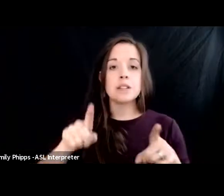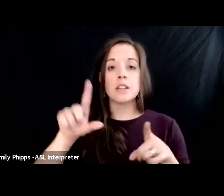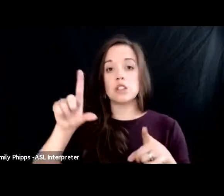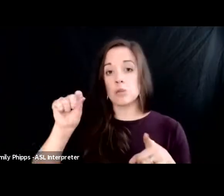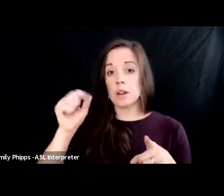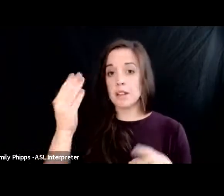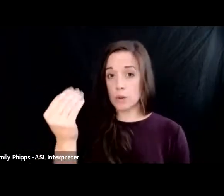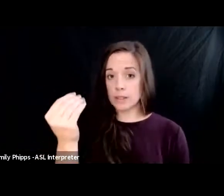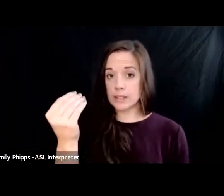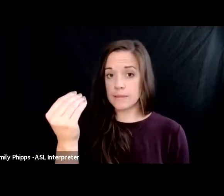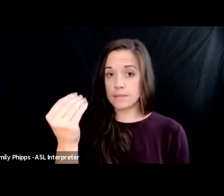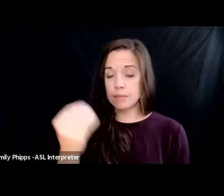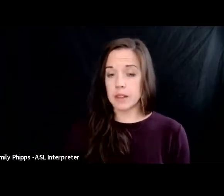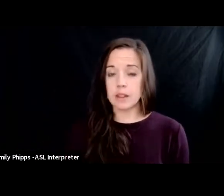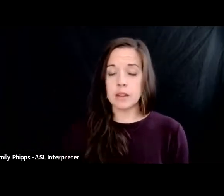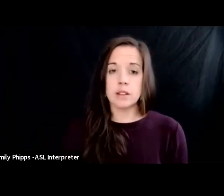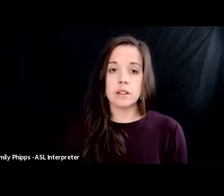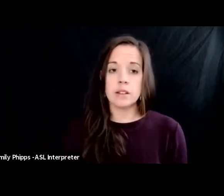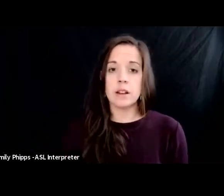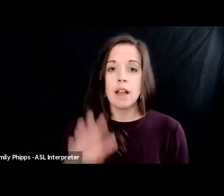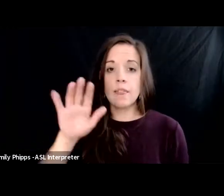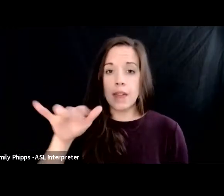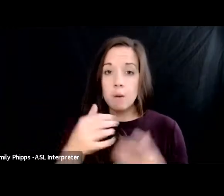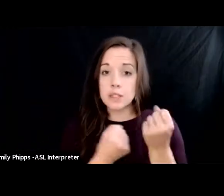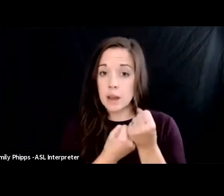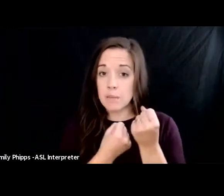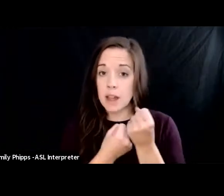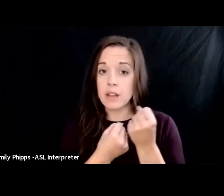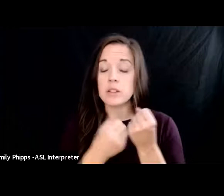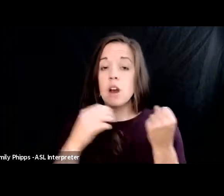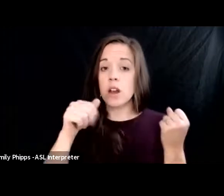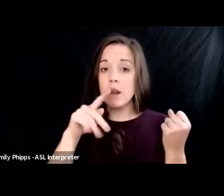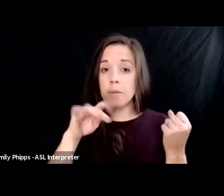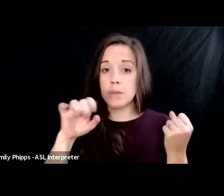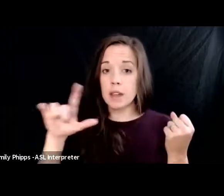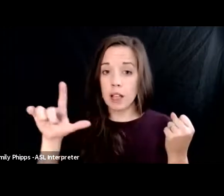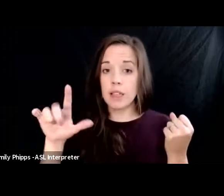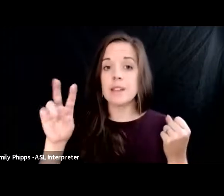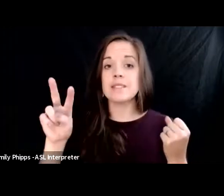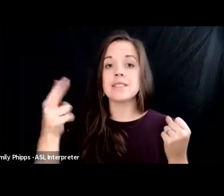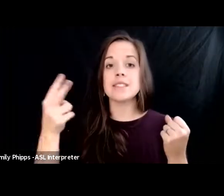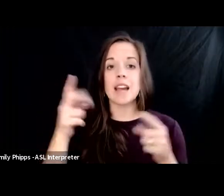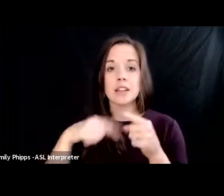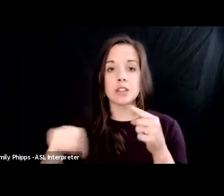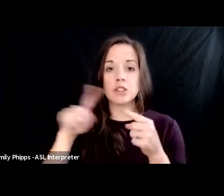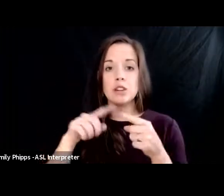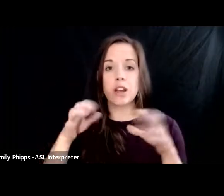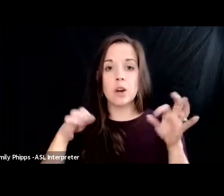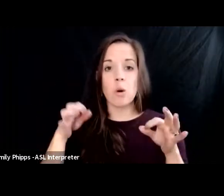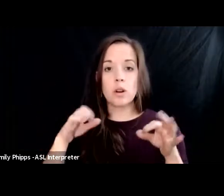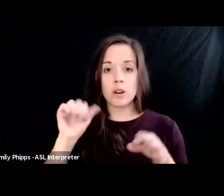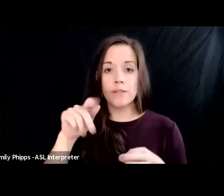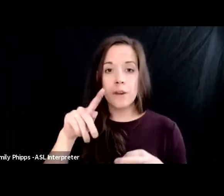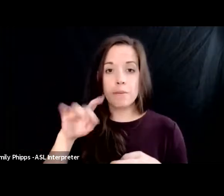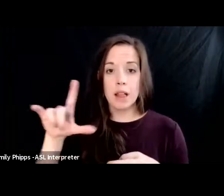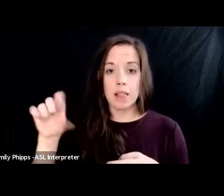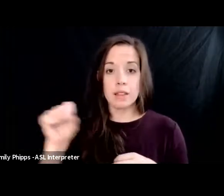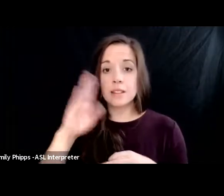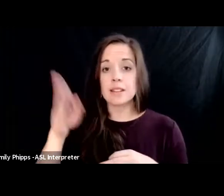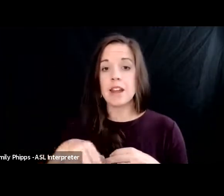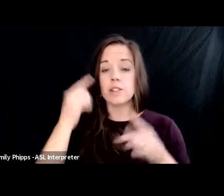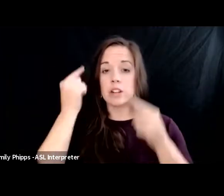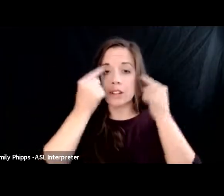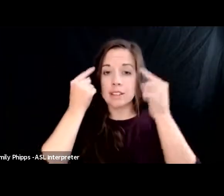that was upheld on appeal and the second circuit court of appeals never considered the evidence